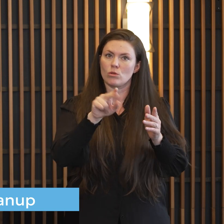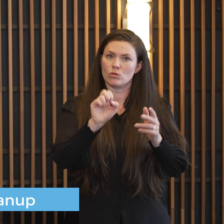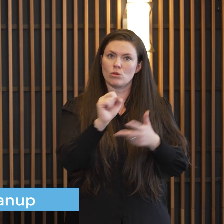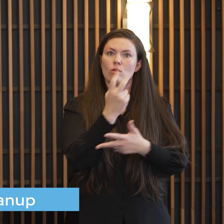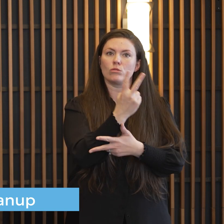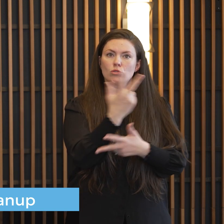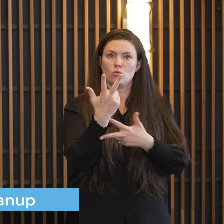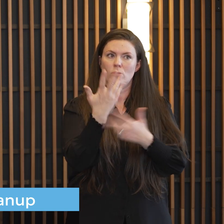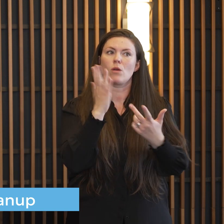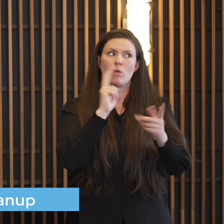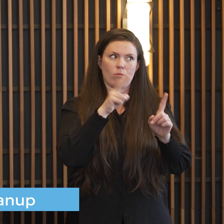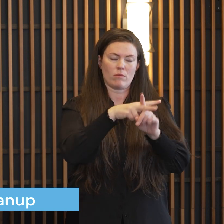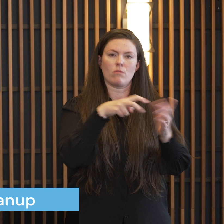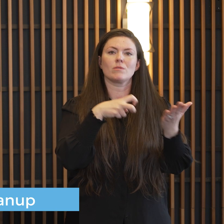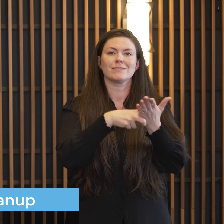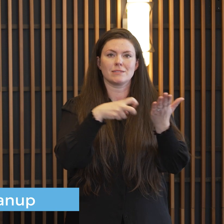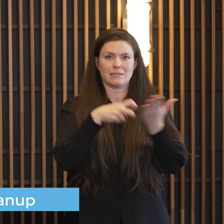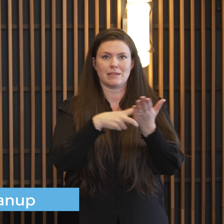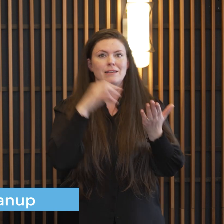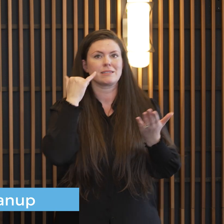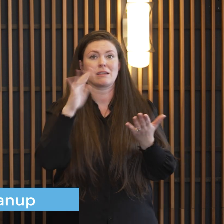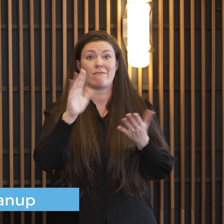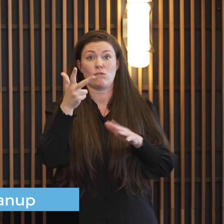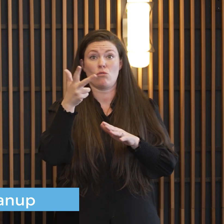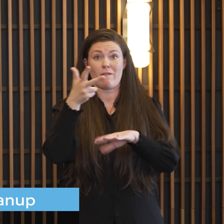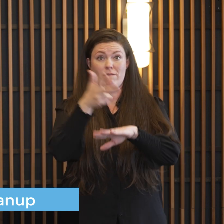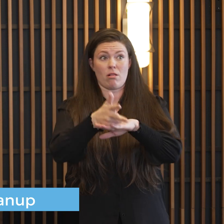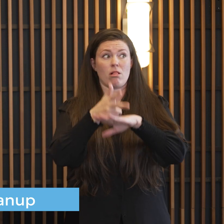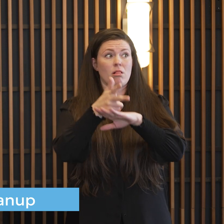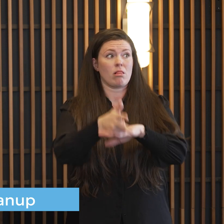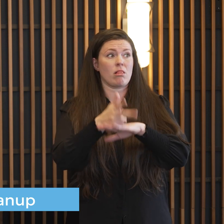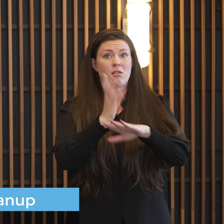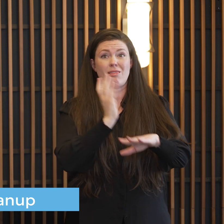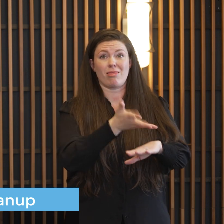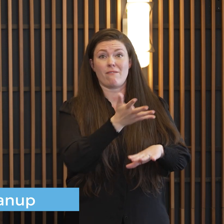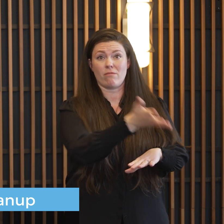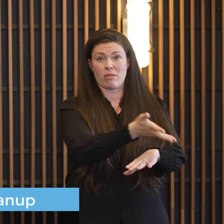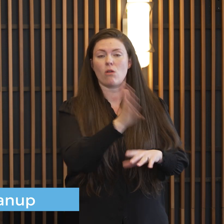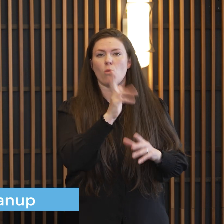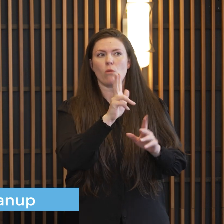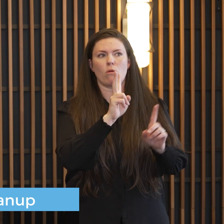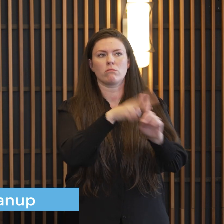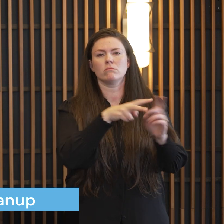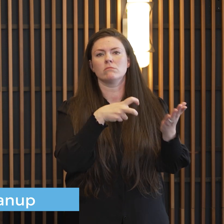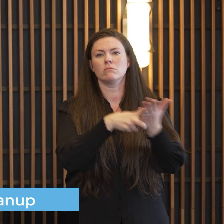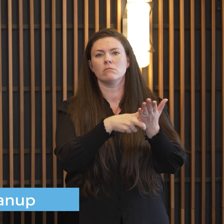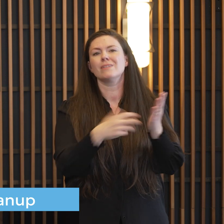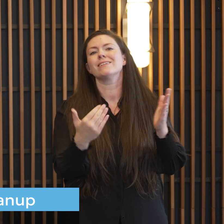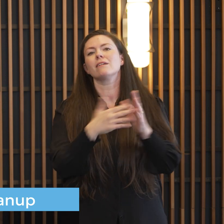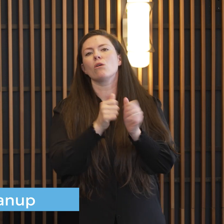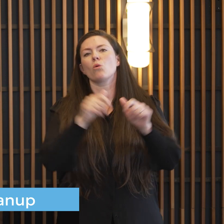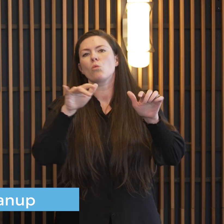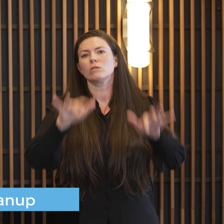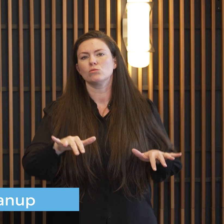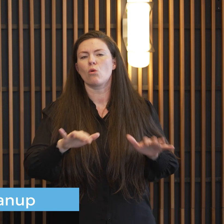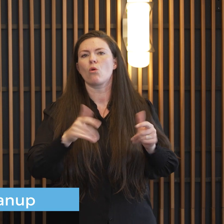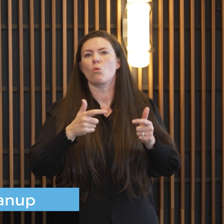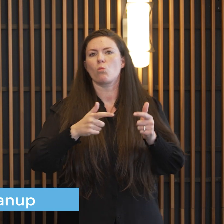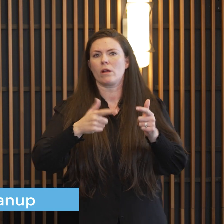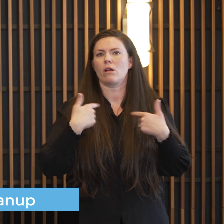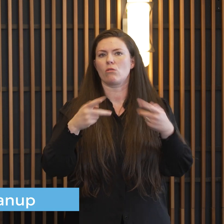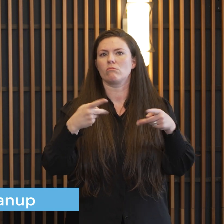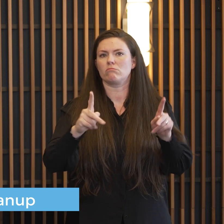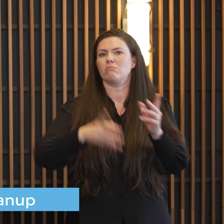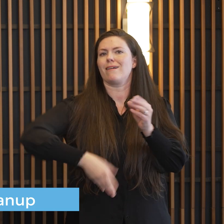ticketing to start getting vehicles out of there but it again with the amount of snow that we have we want to give a little extra time